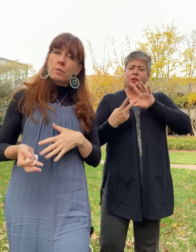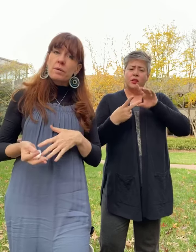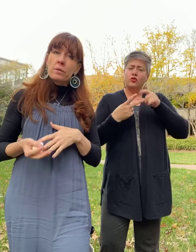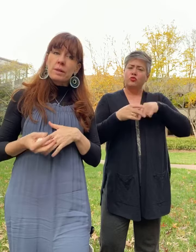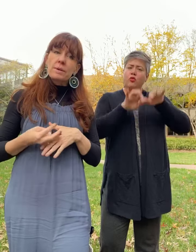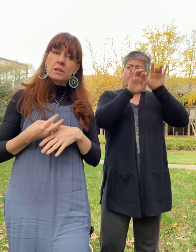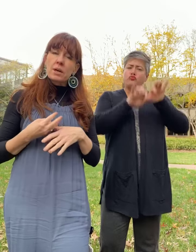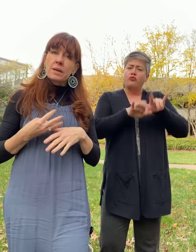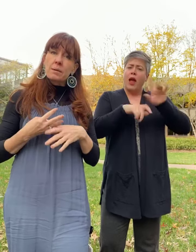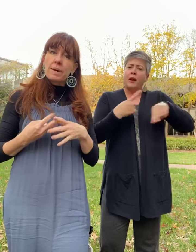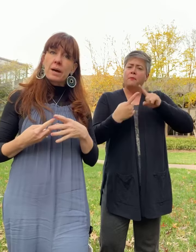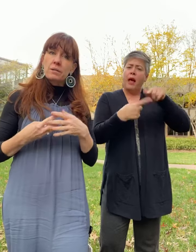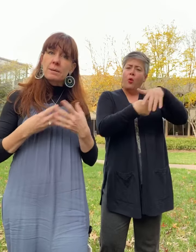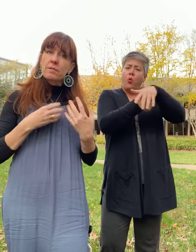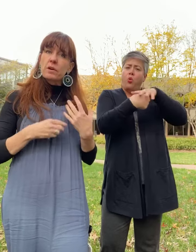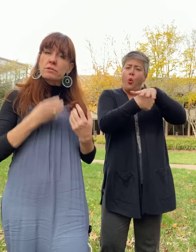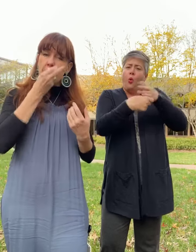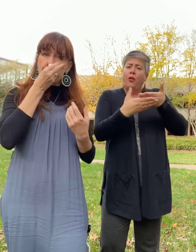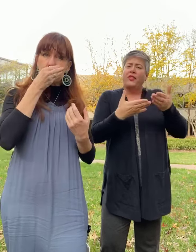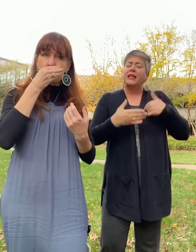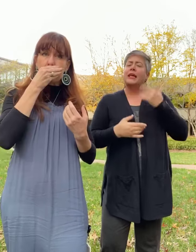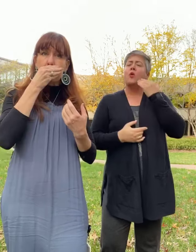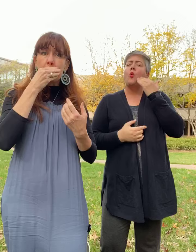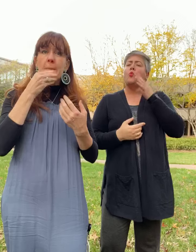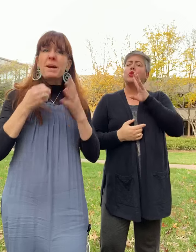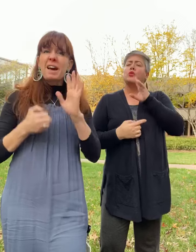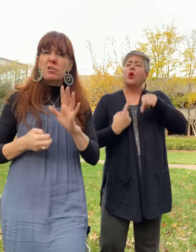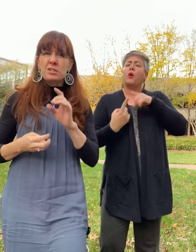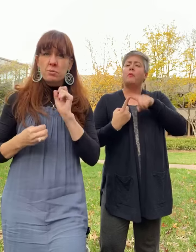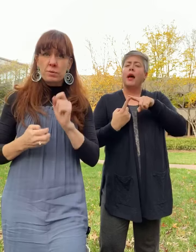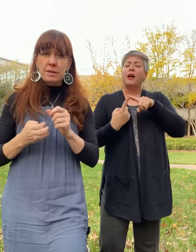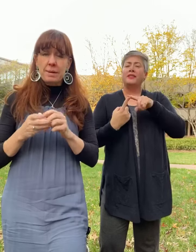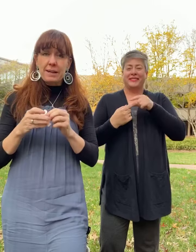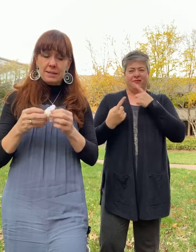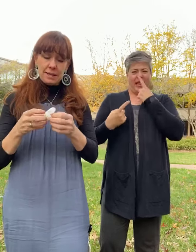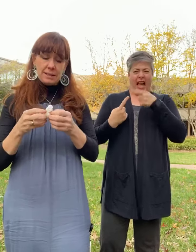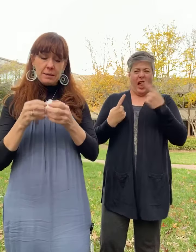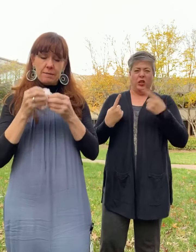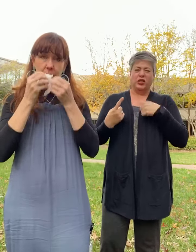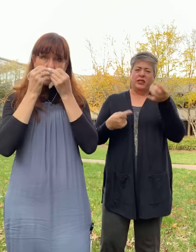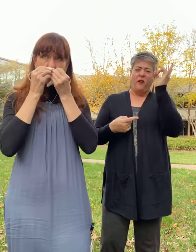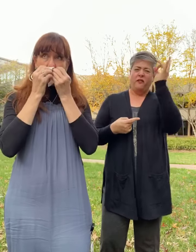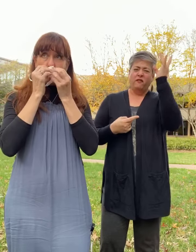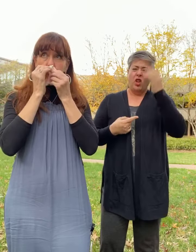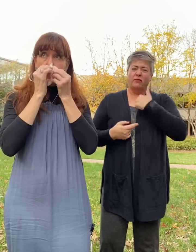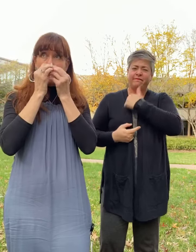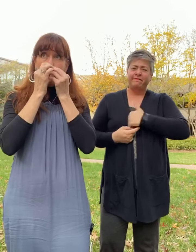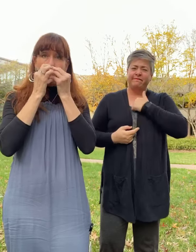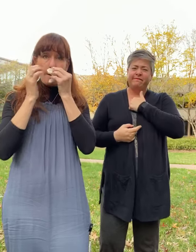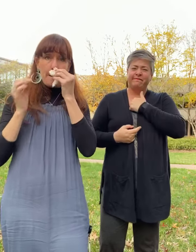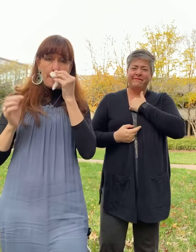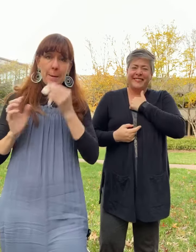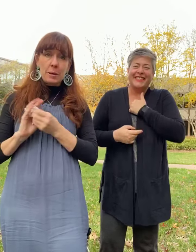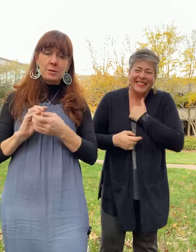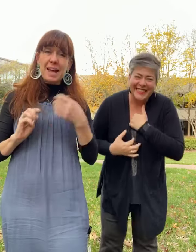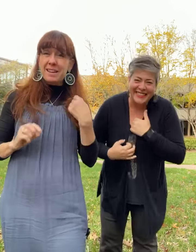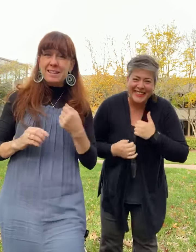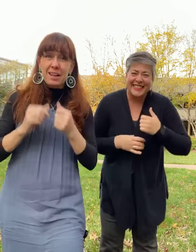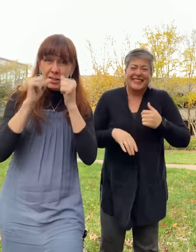we've really been talking about some of our travel. Sorry, my allergies are really bad today. So I've got like the nose. Natalie said I couldn't